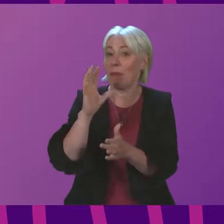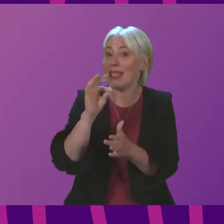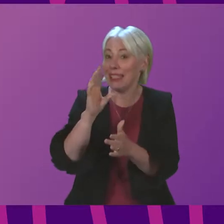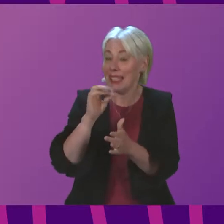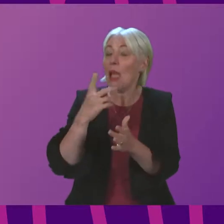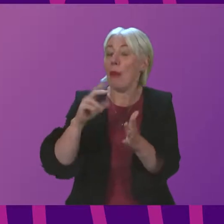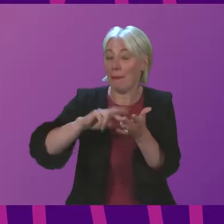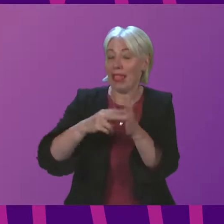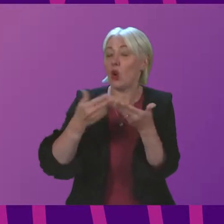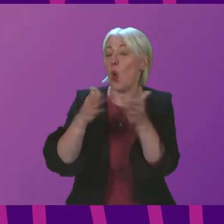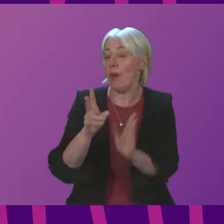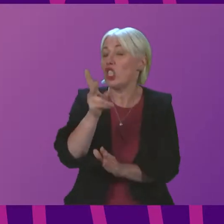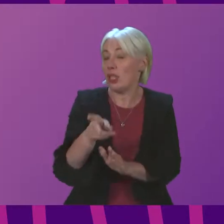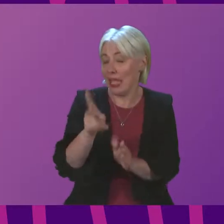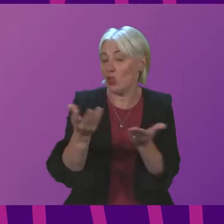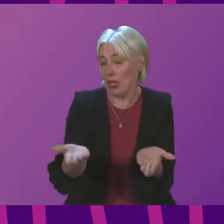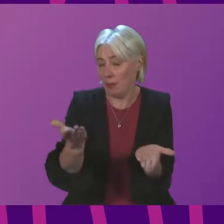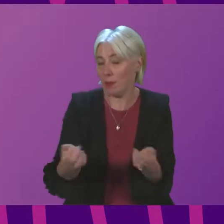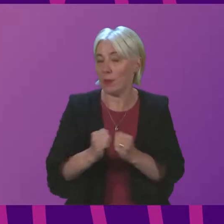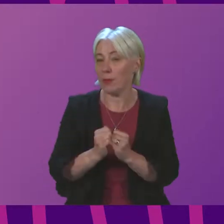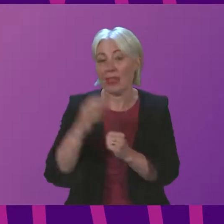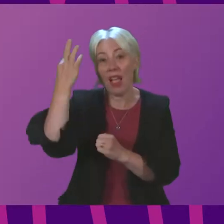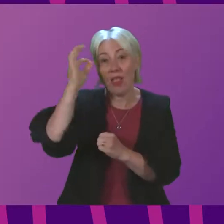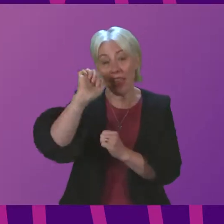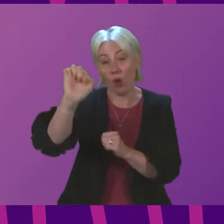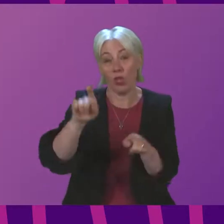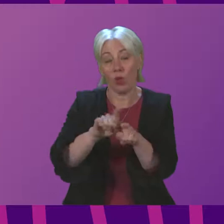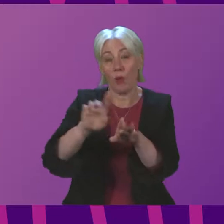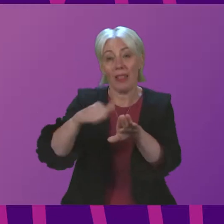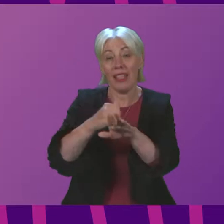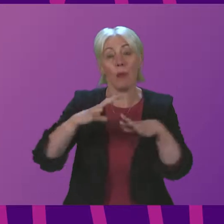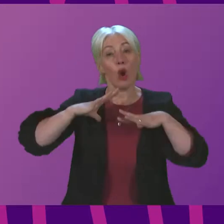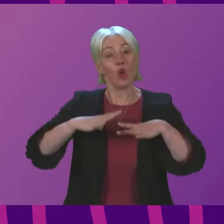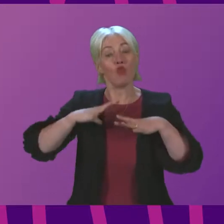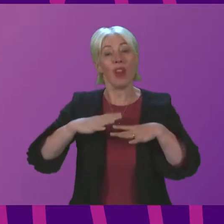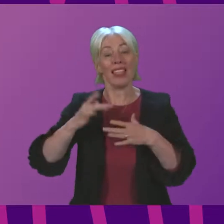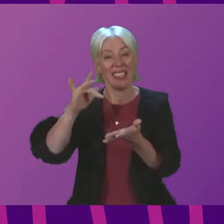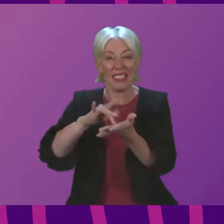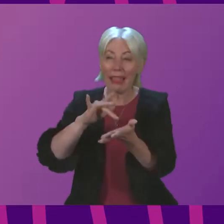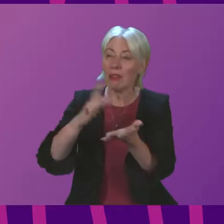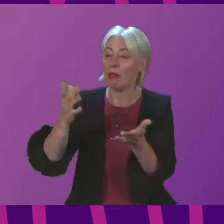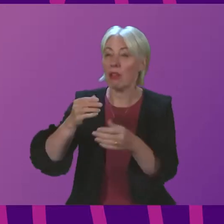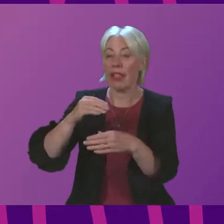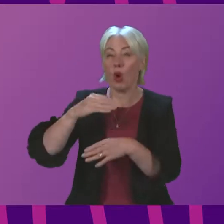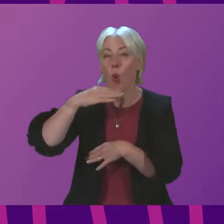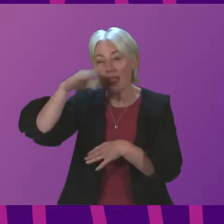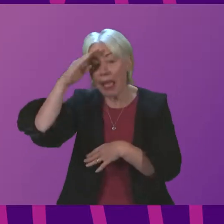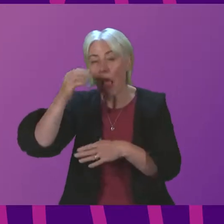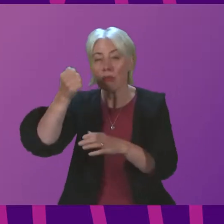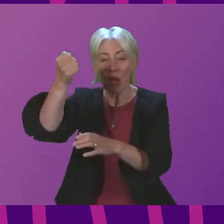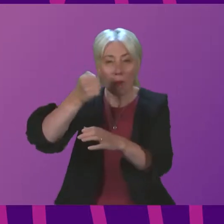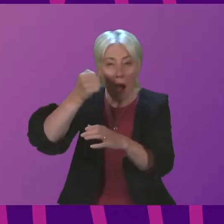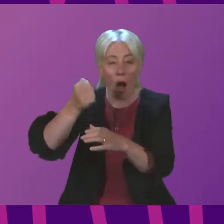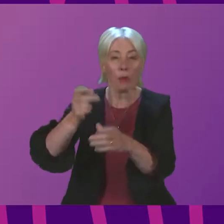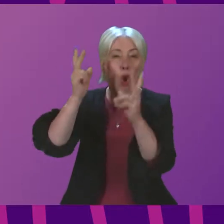reopening today. The Council has also set up rest centres and, in other areas, hotels, pubs and halls are being opened